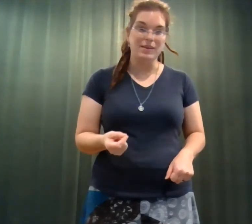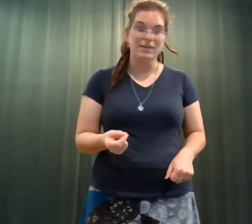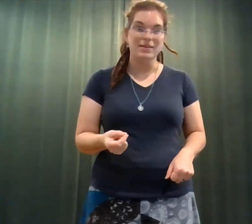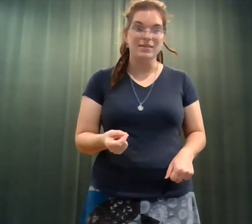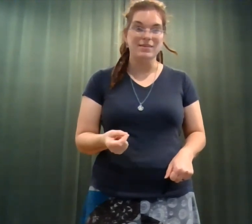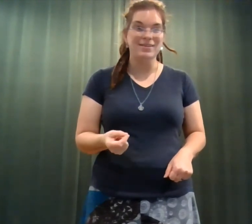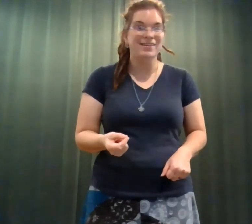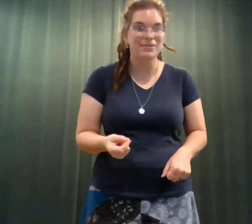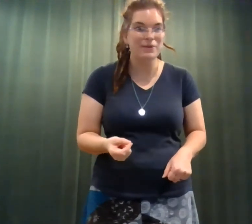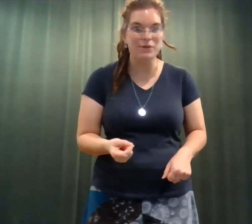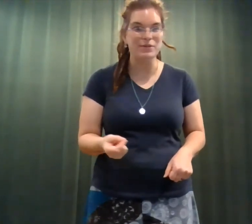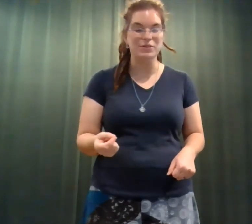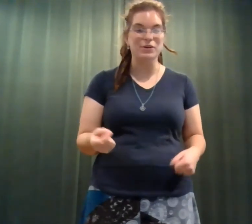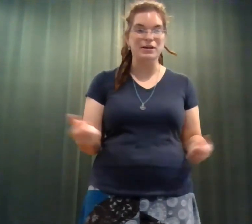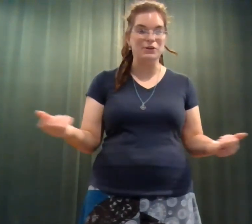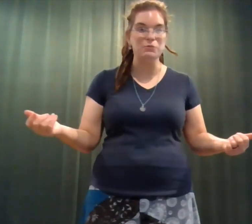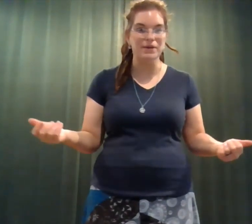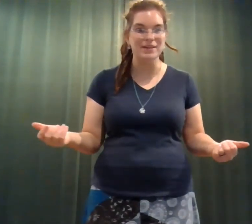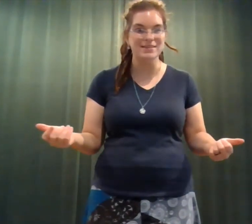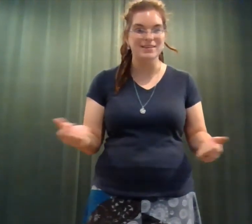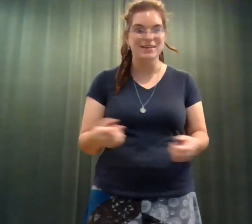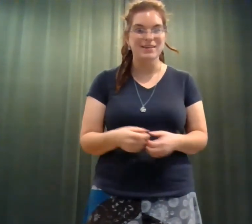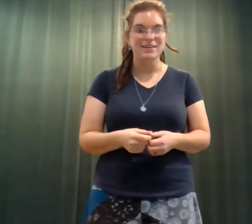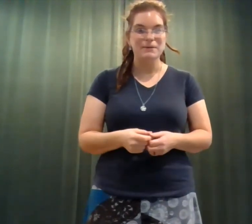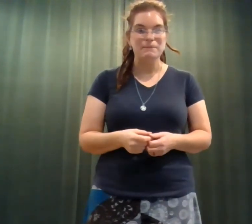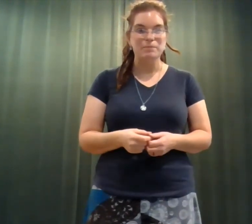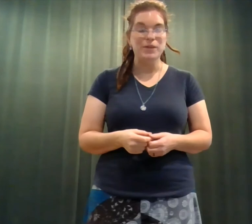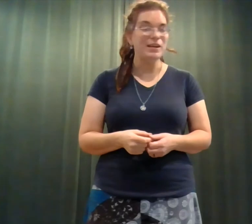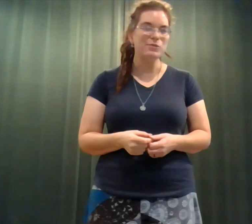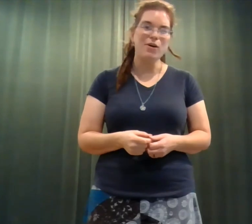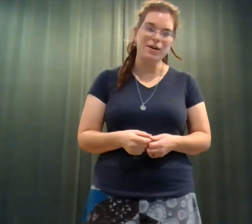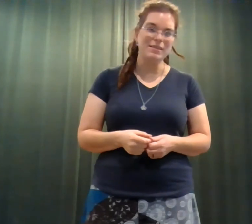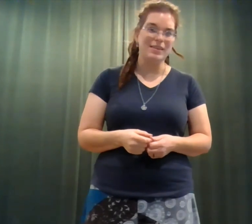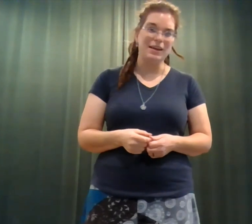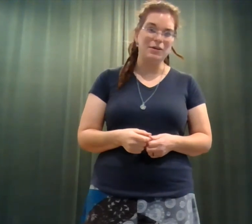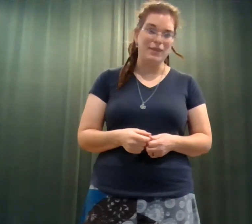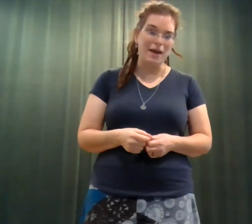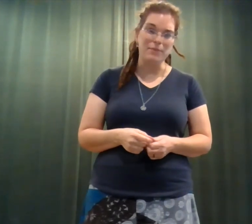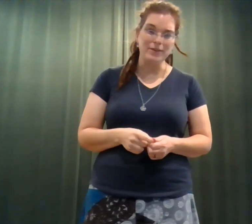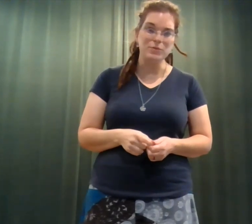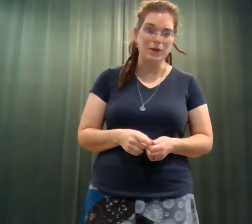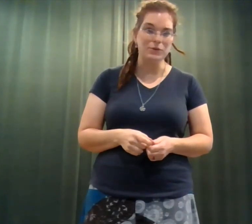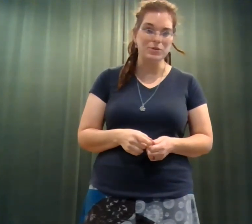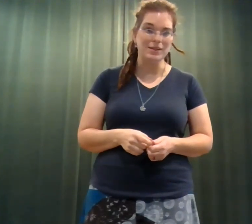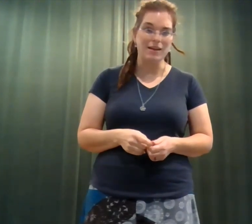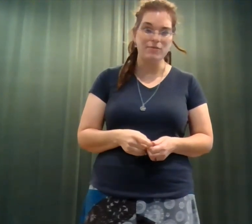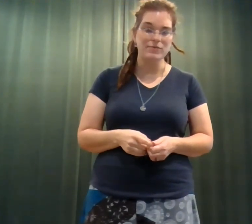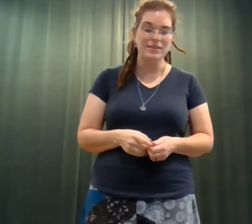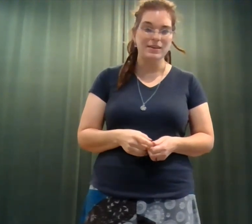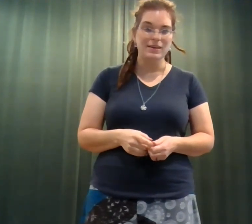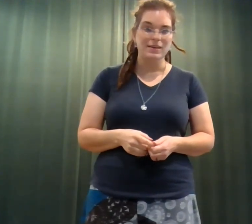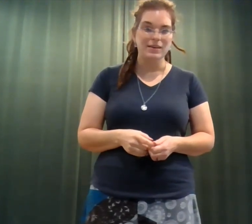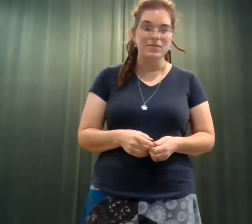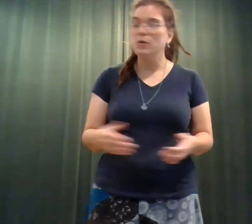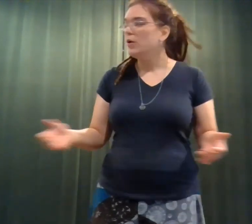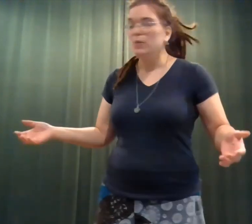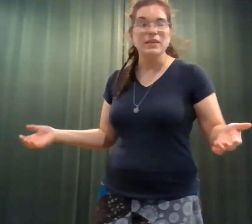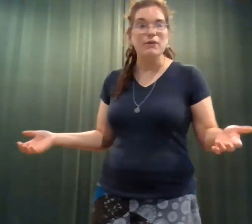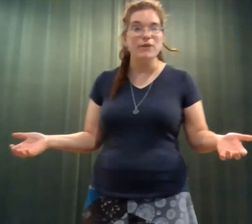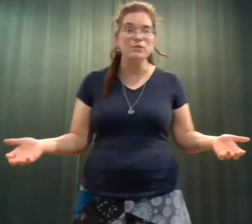rather than her elopement. They didn't honestly care that much about who she loved. So when they found